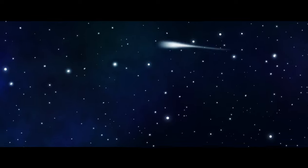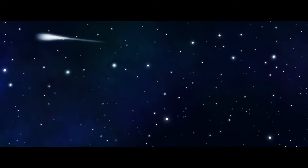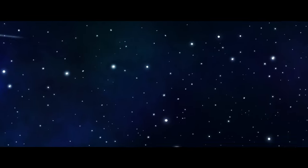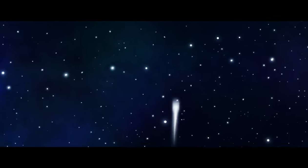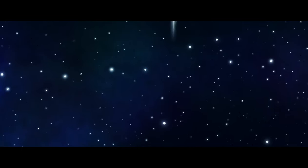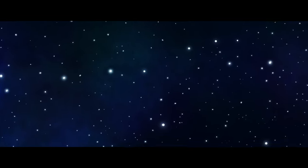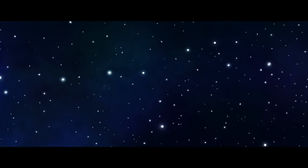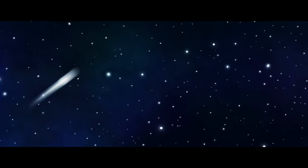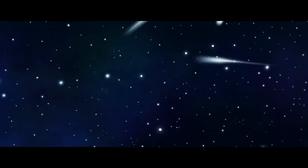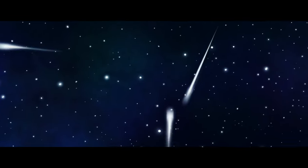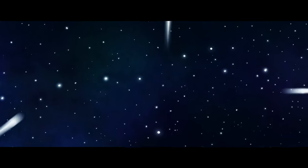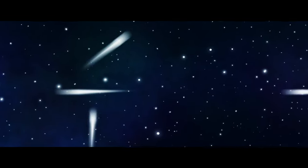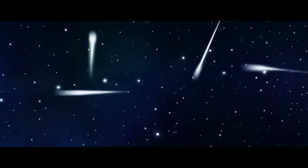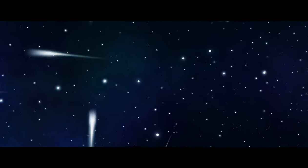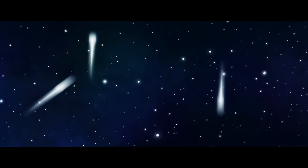We'll be right back.